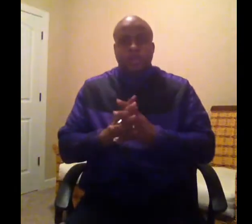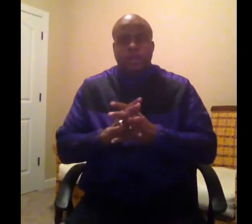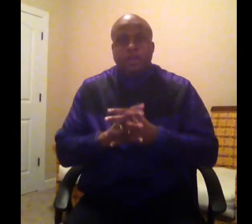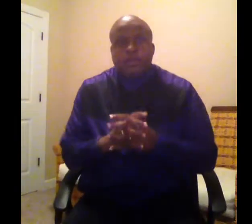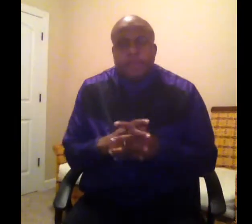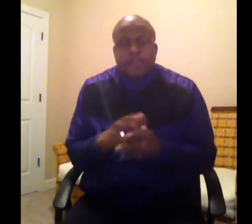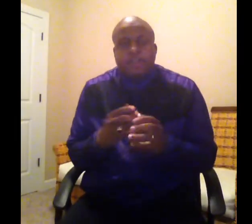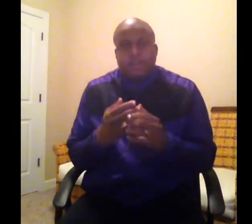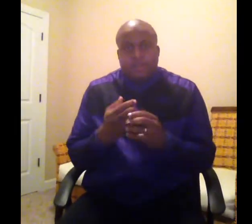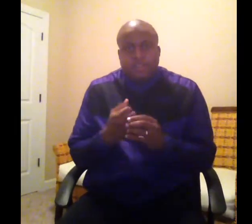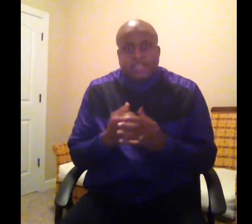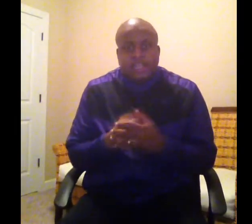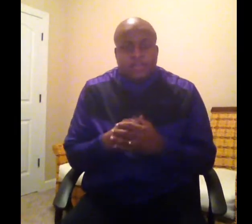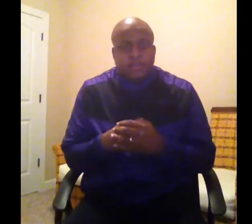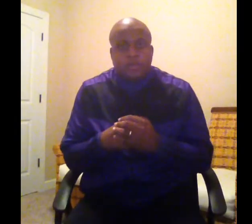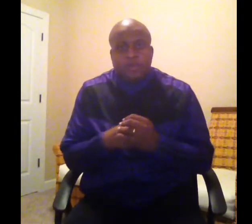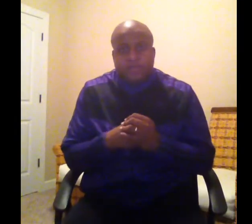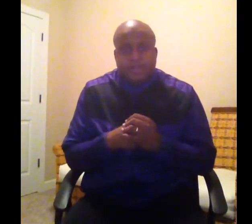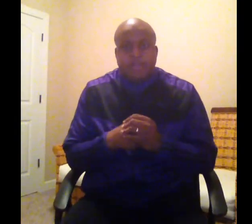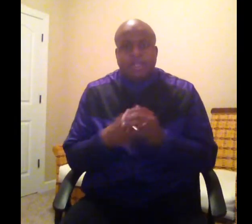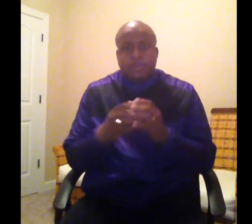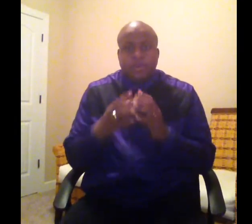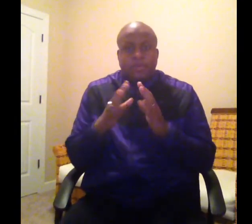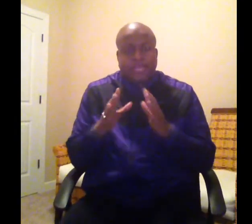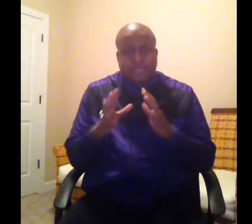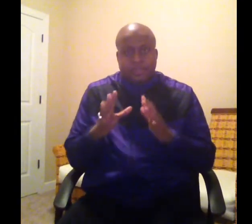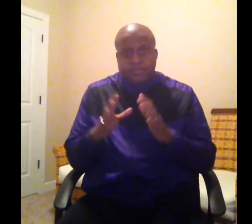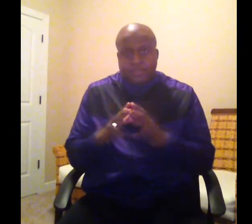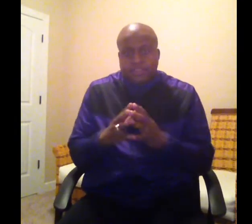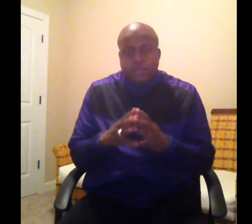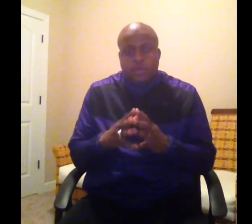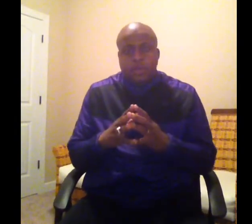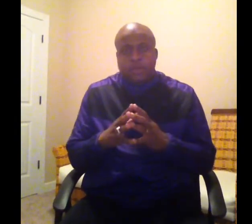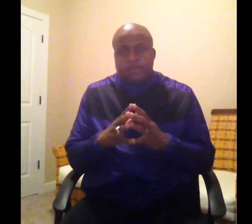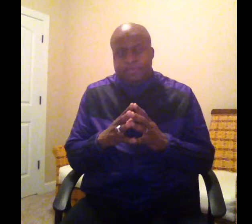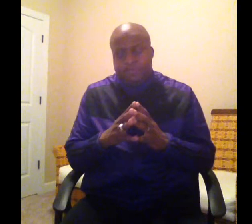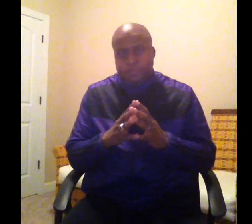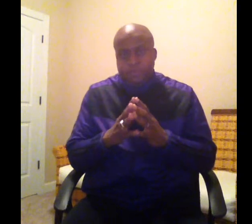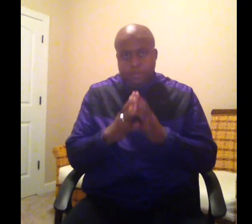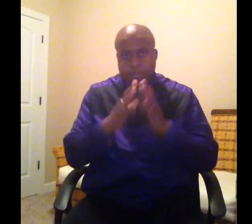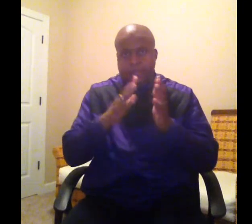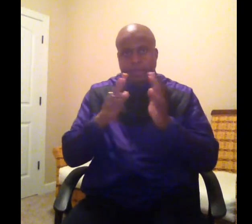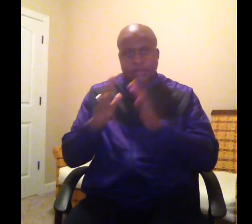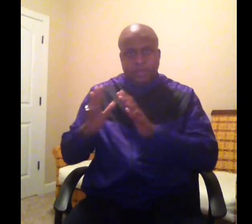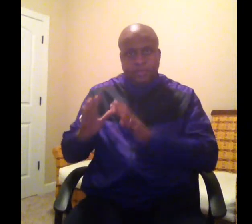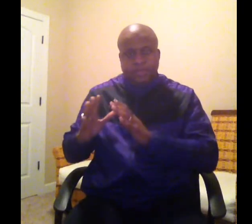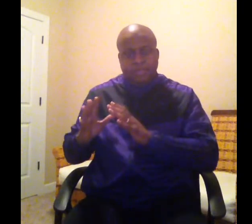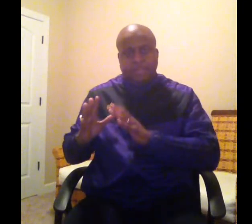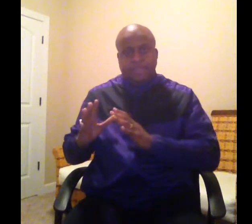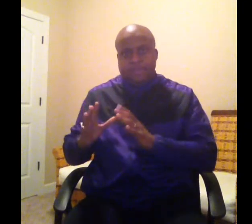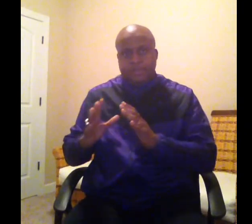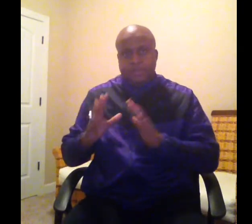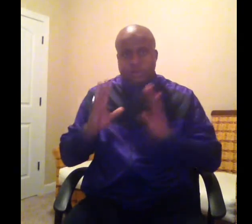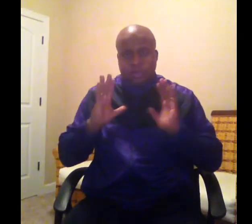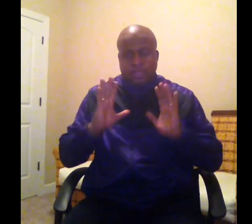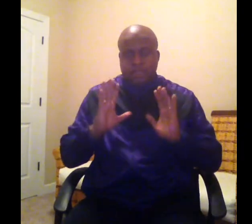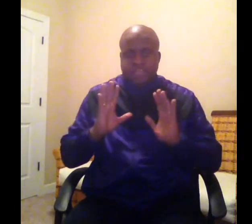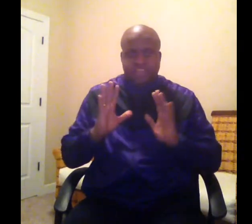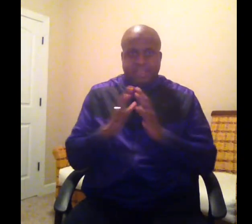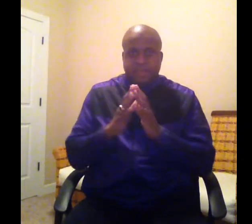There are literally times where we feel like we're backed up into a corner. And although being backed up into a corner can be a scary